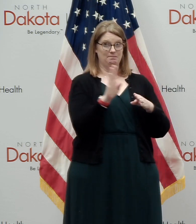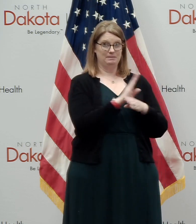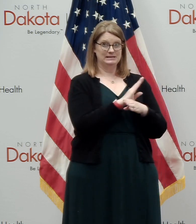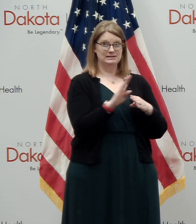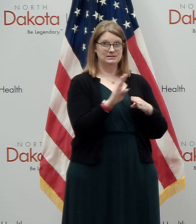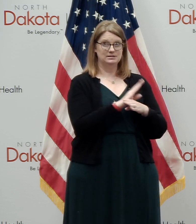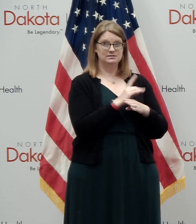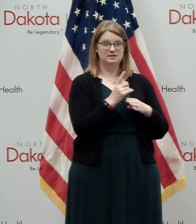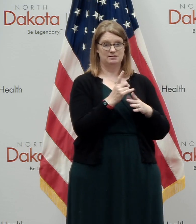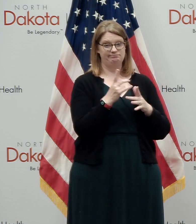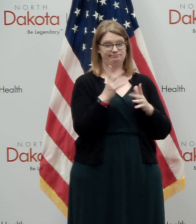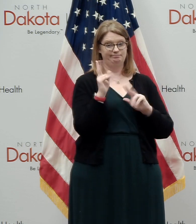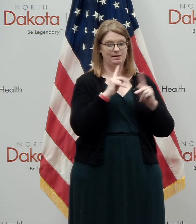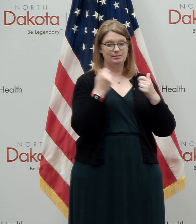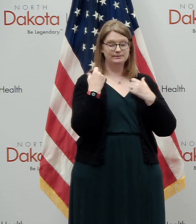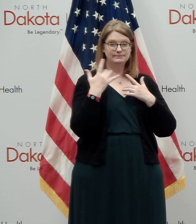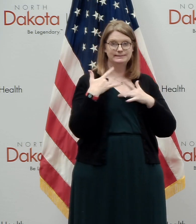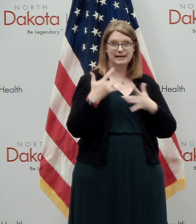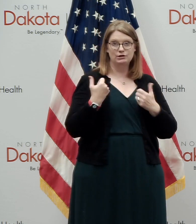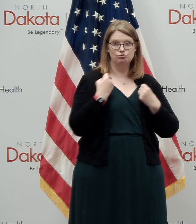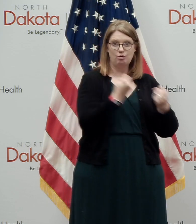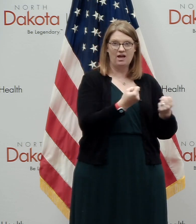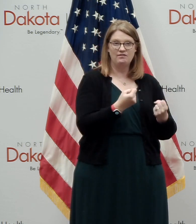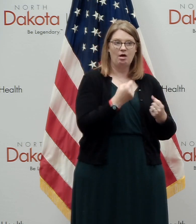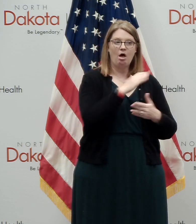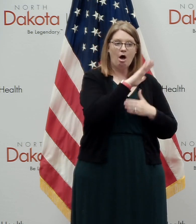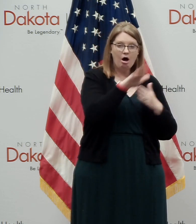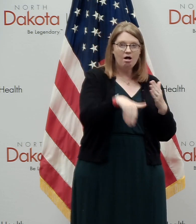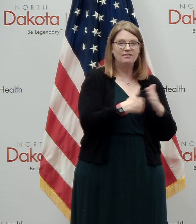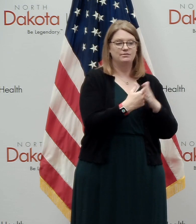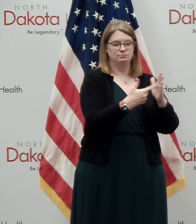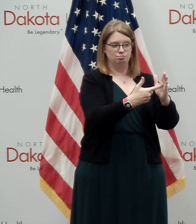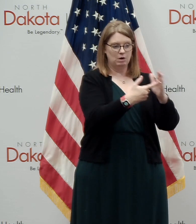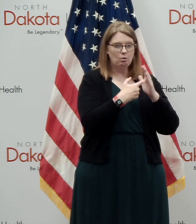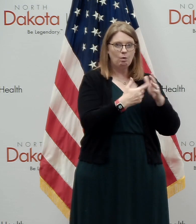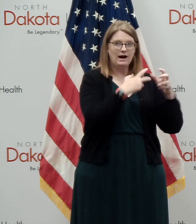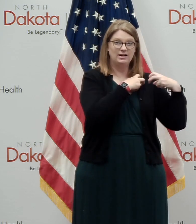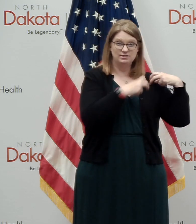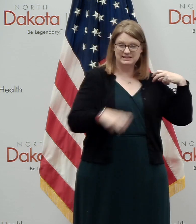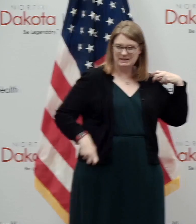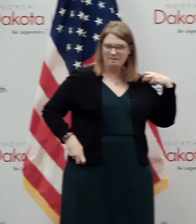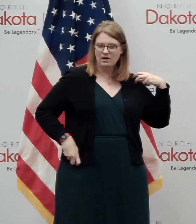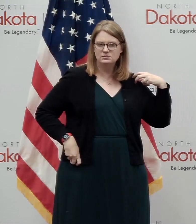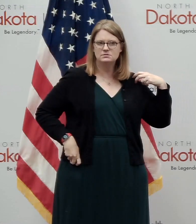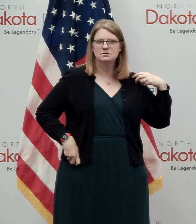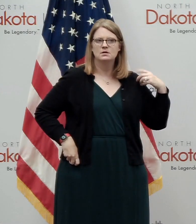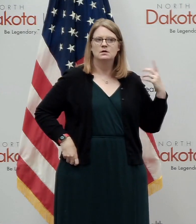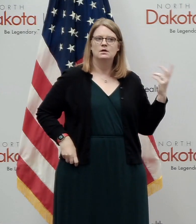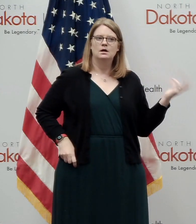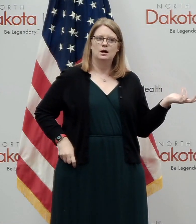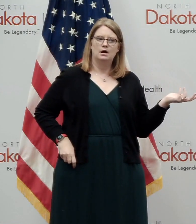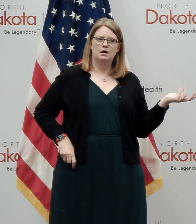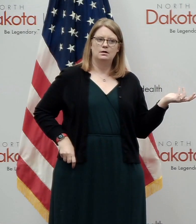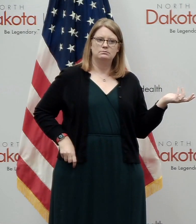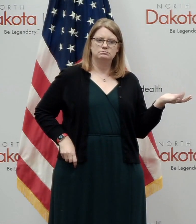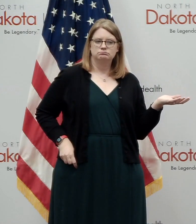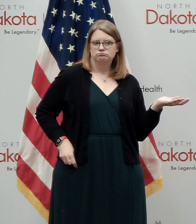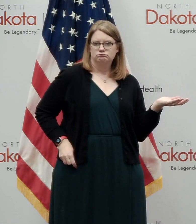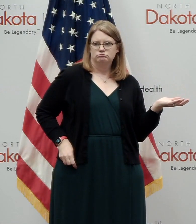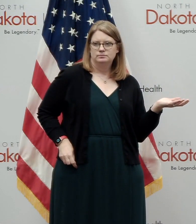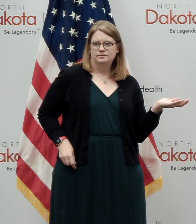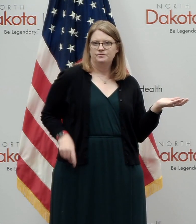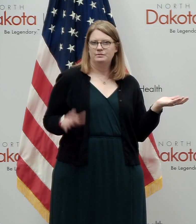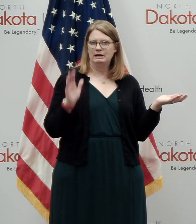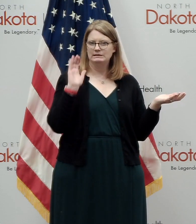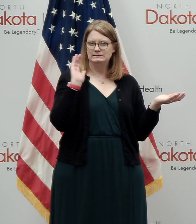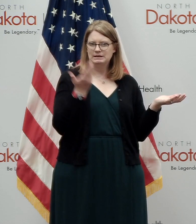drive for a living. Virtually all those corporations have seatbelt requirements. And so again, this is a, uh, seems like